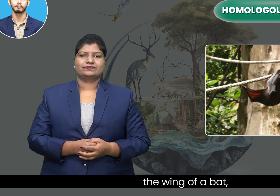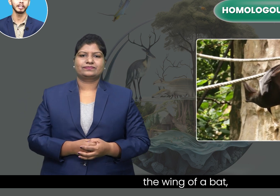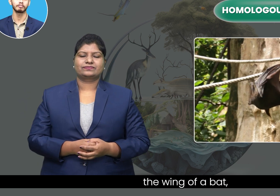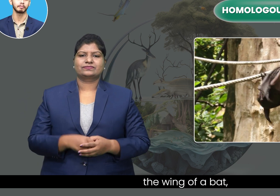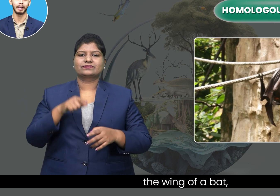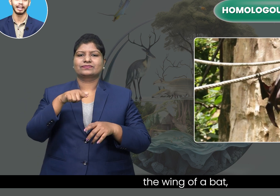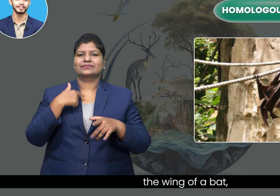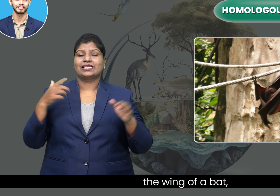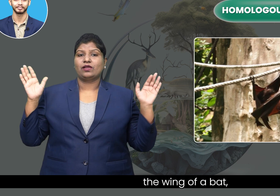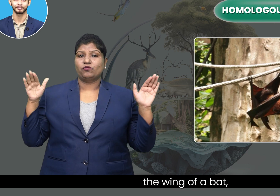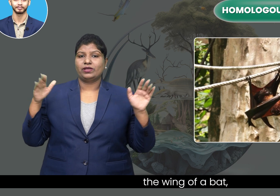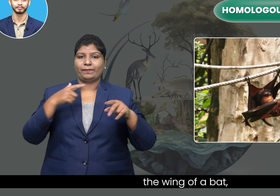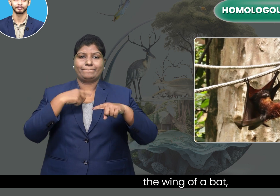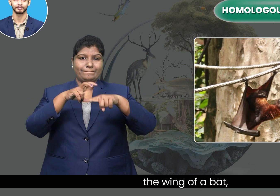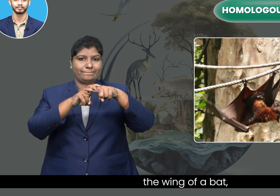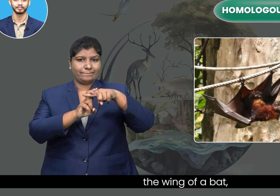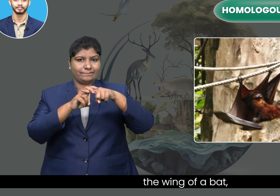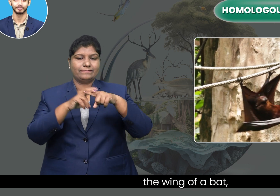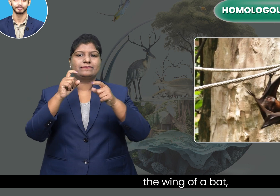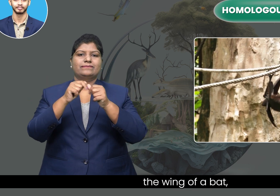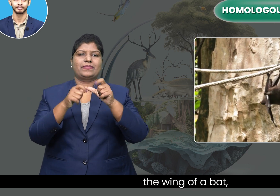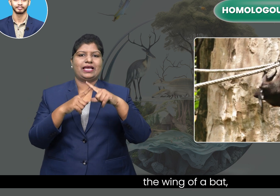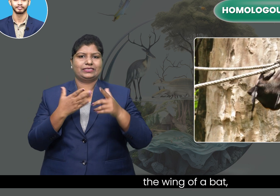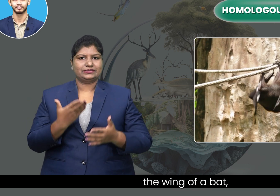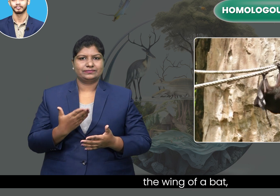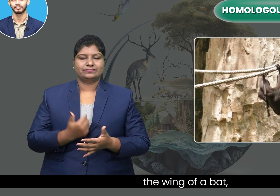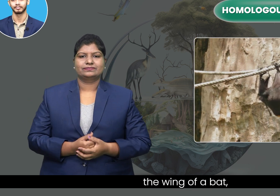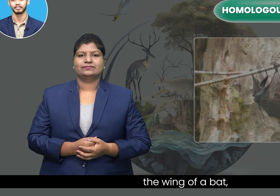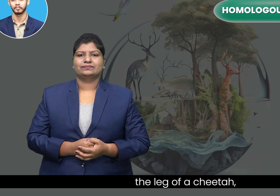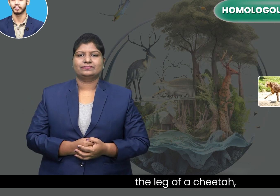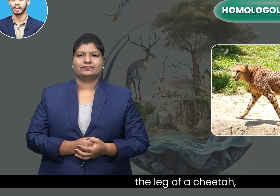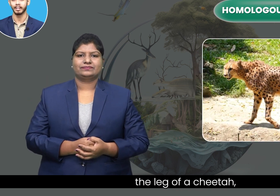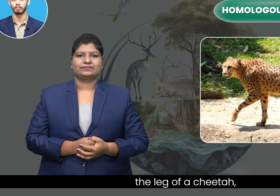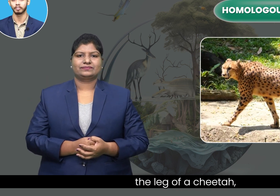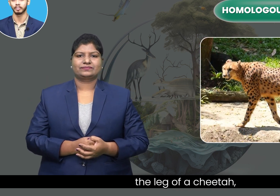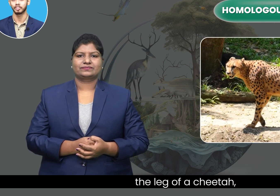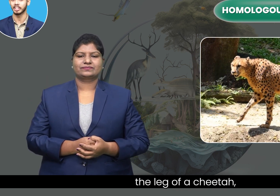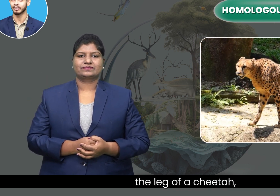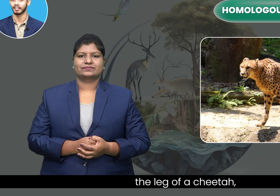wing of a bat, the leg of a cheetah,